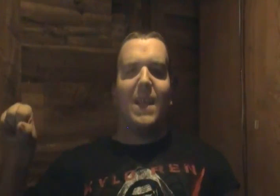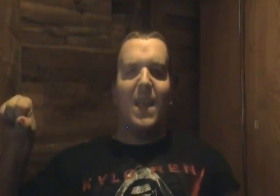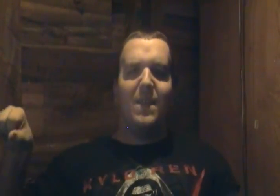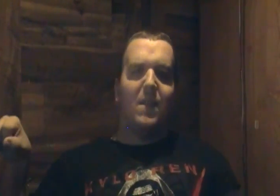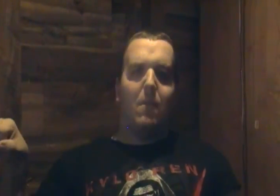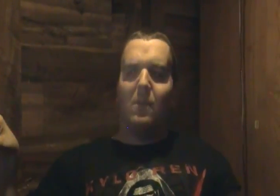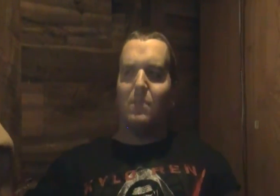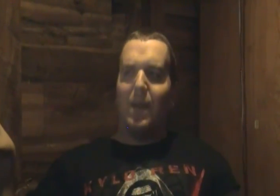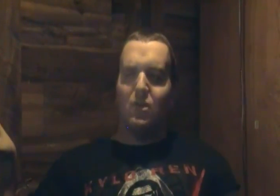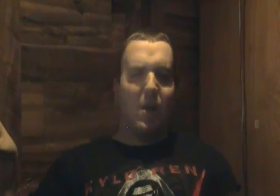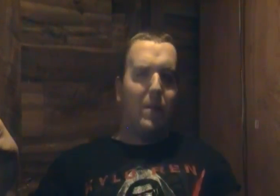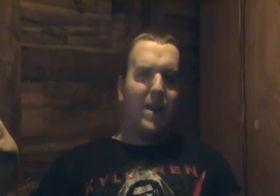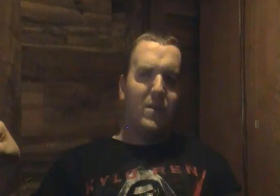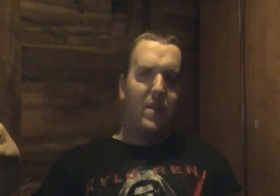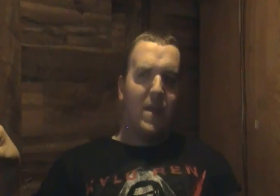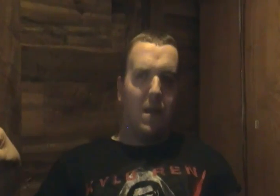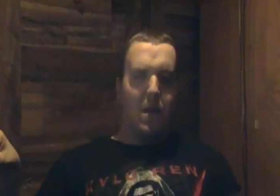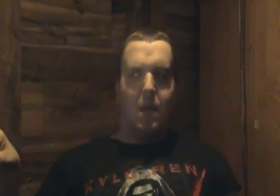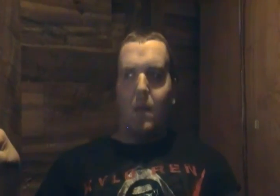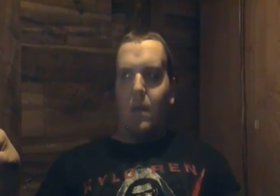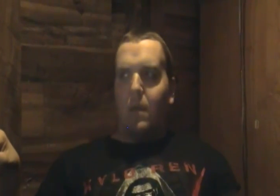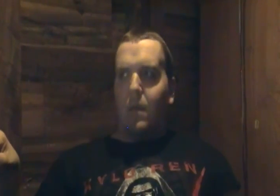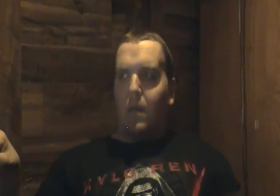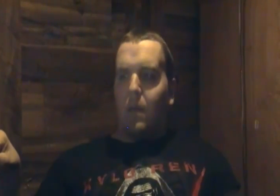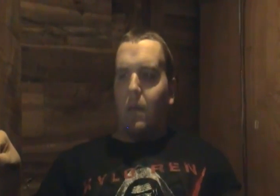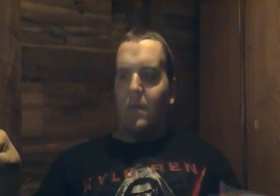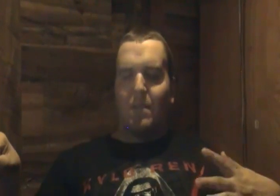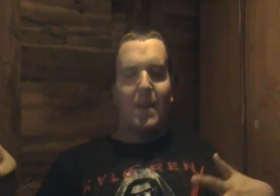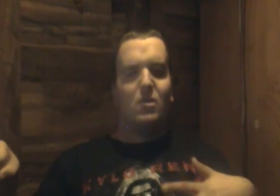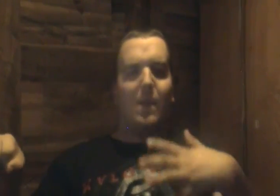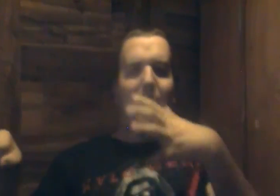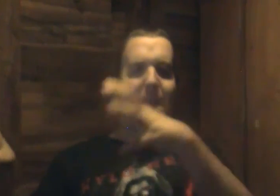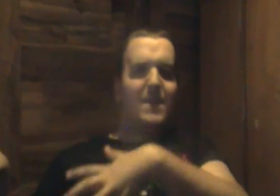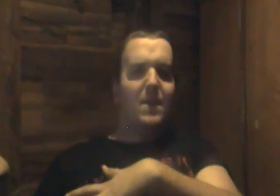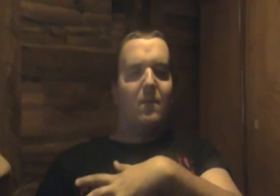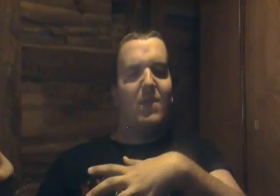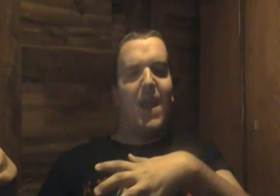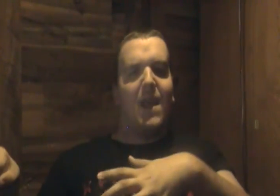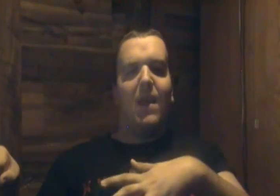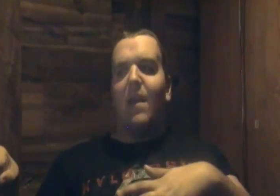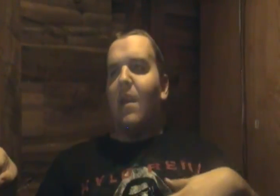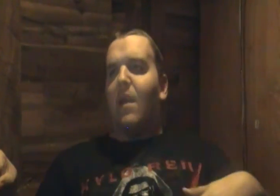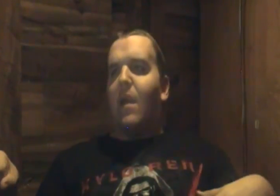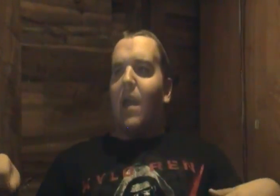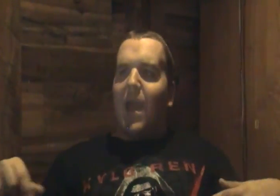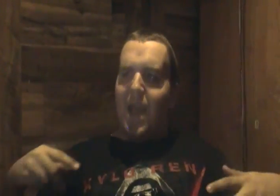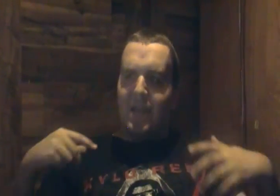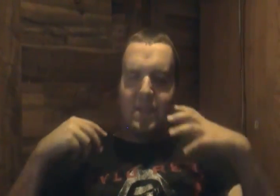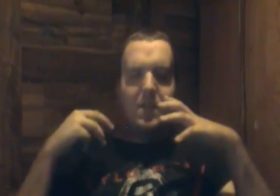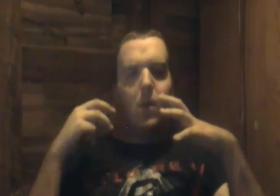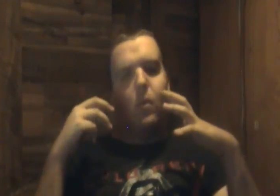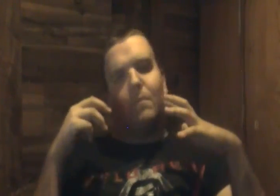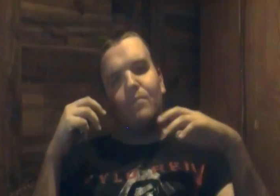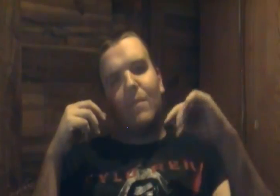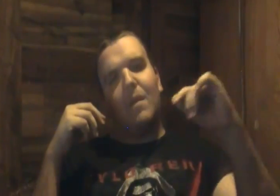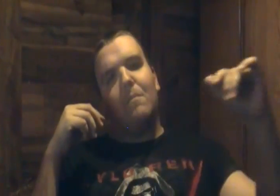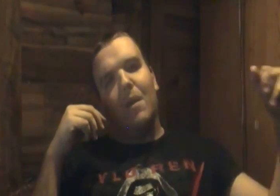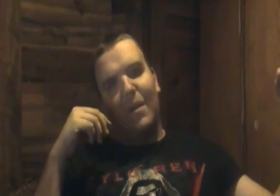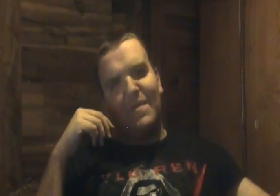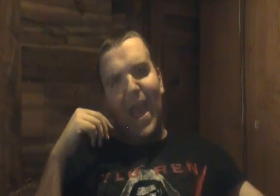it in was about to drop it into the was about to drop it into the thing and so what